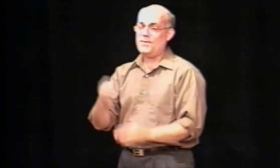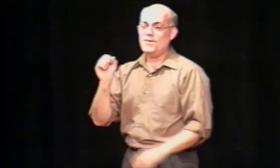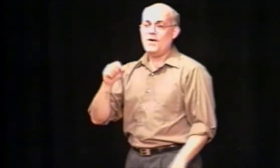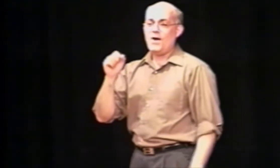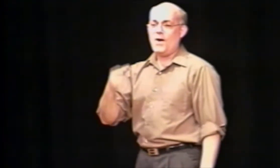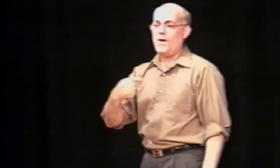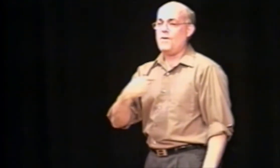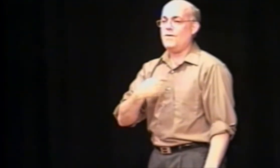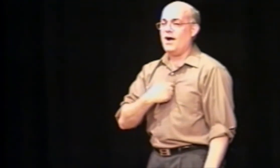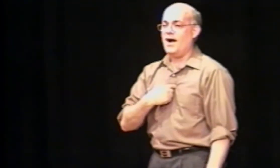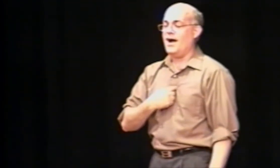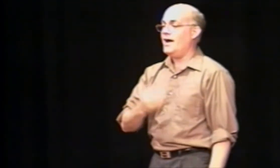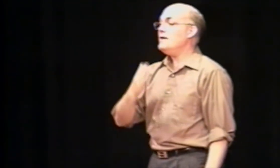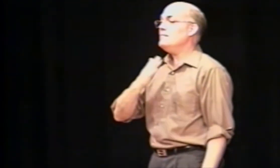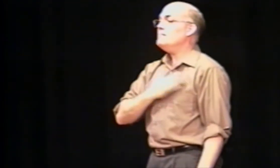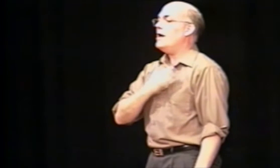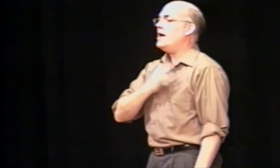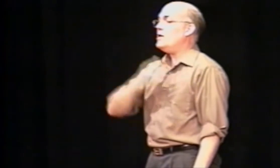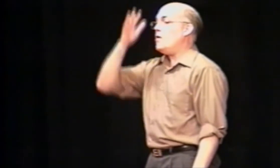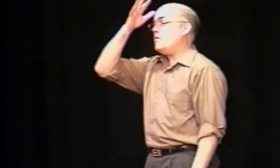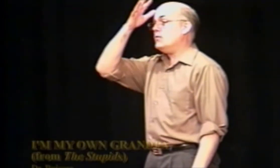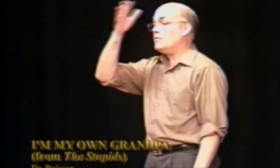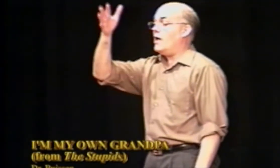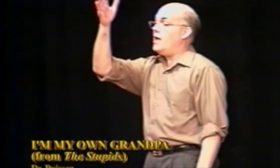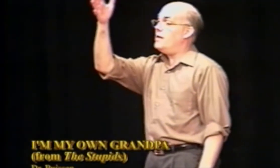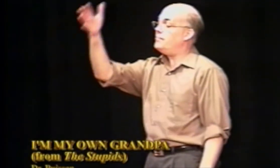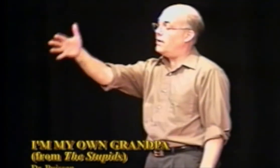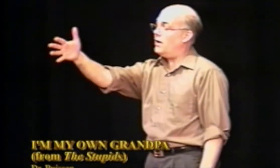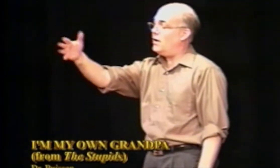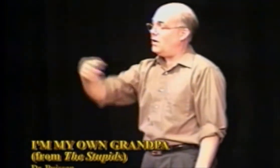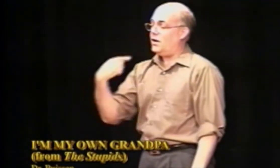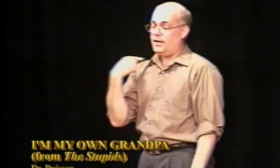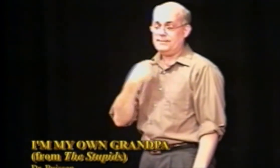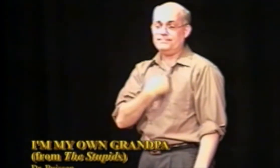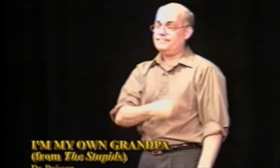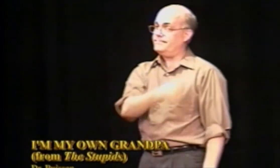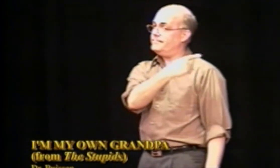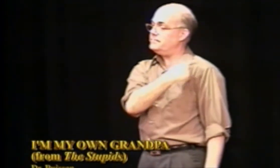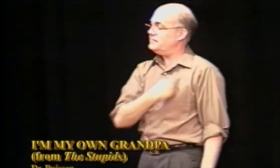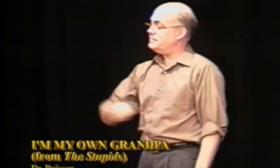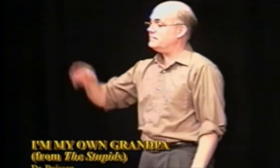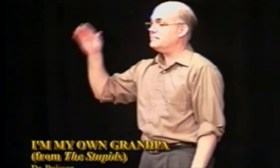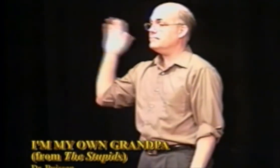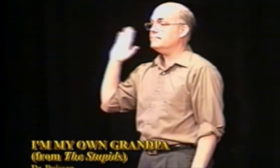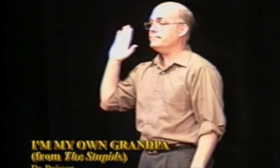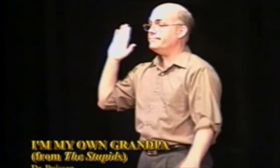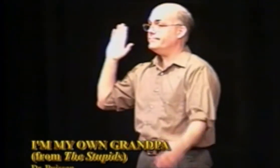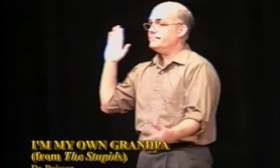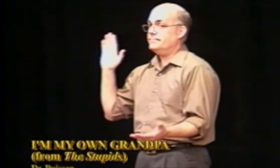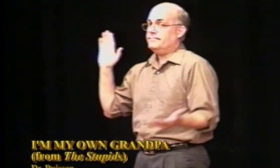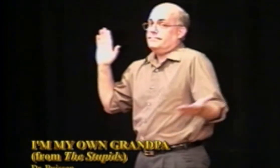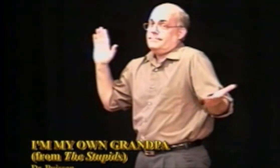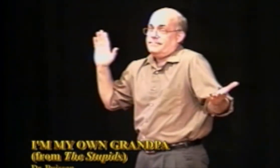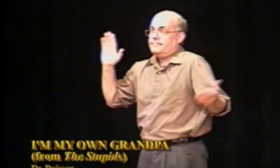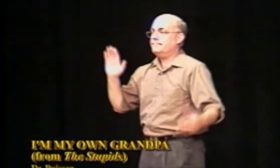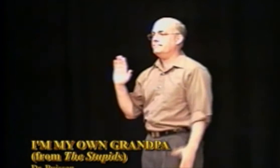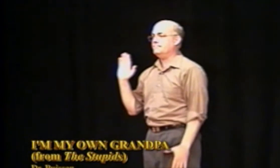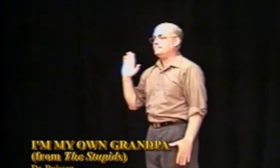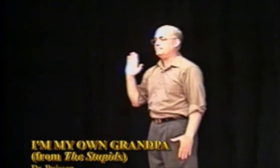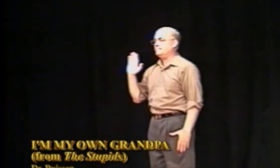so. Oh, I'm my own grandpa. I'm my own grandpa. I'm my dad.